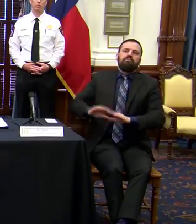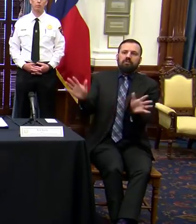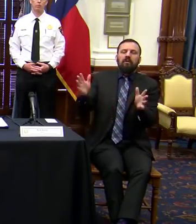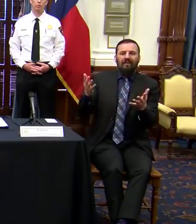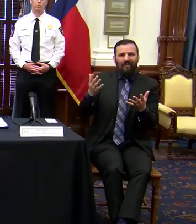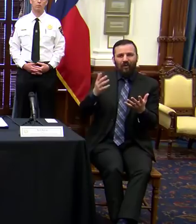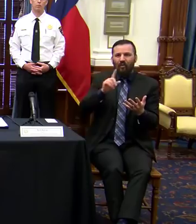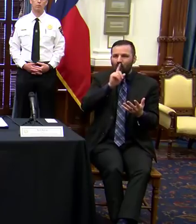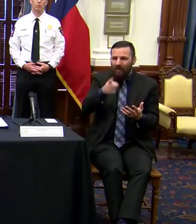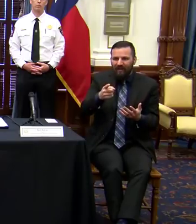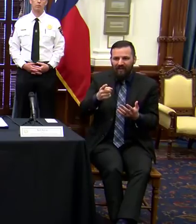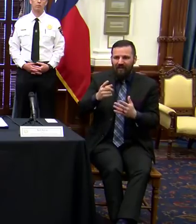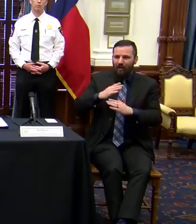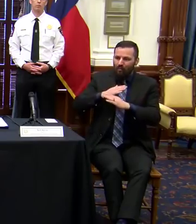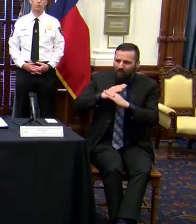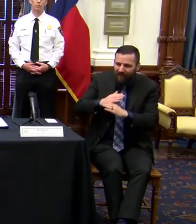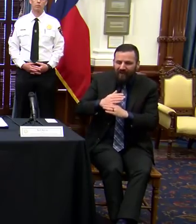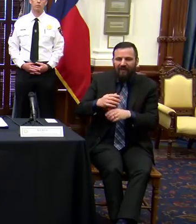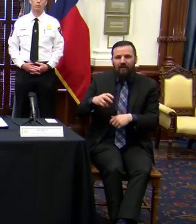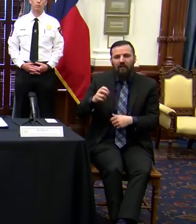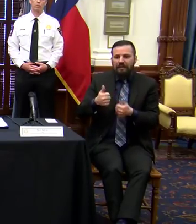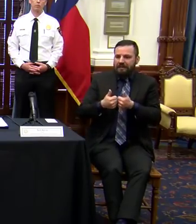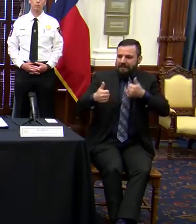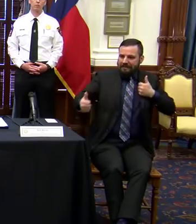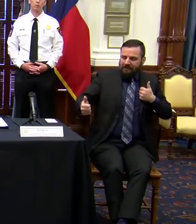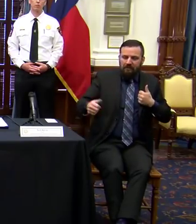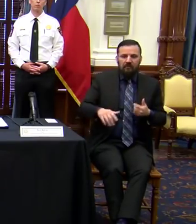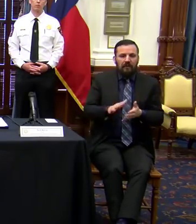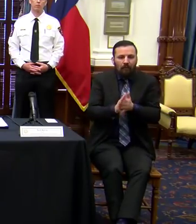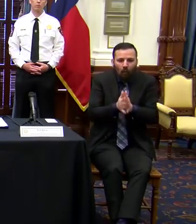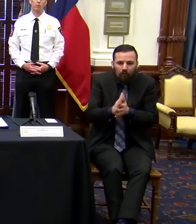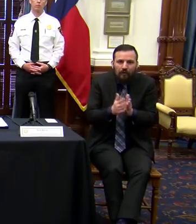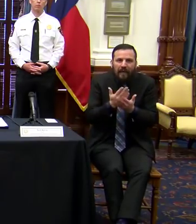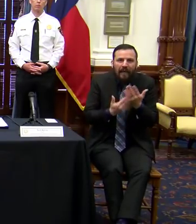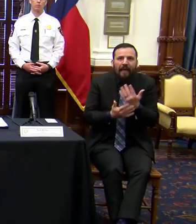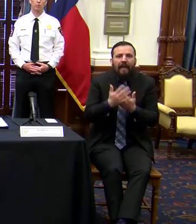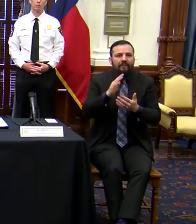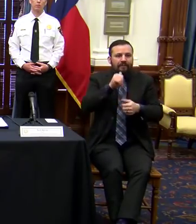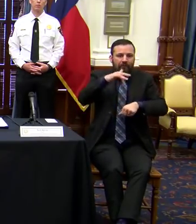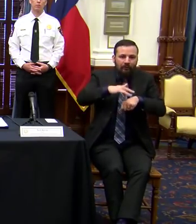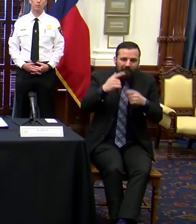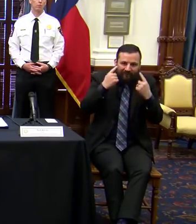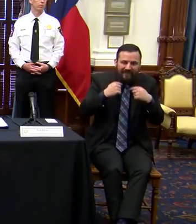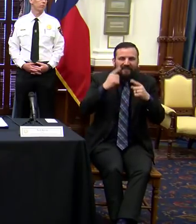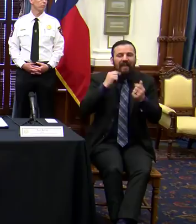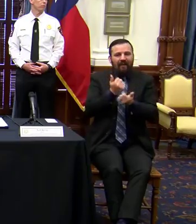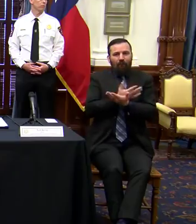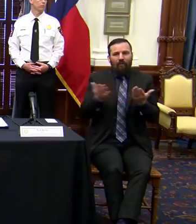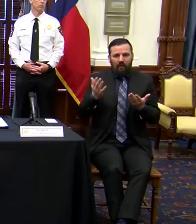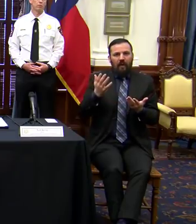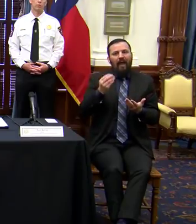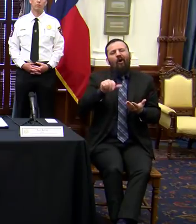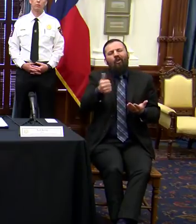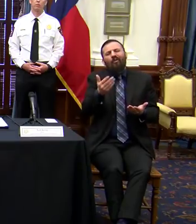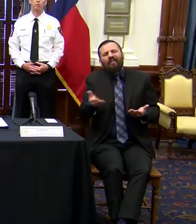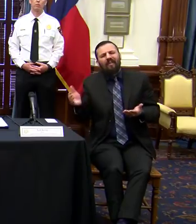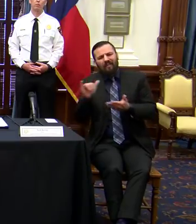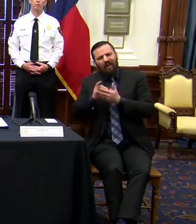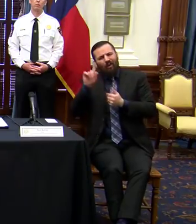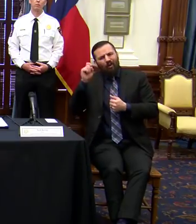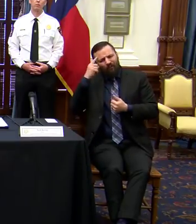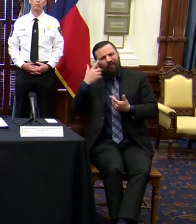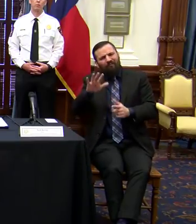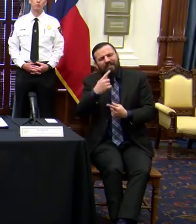preventive measures, social distancing, hygiene, sanitation, and the things that we've talked about, and the other measures that the governor has outlined,